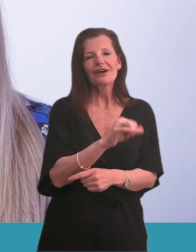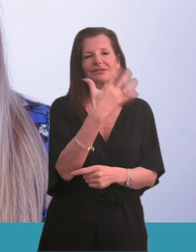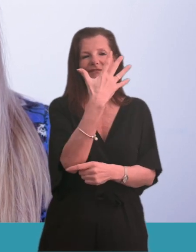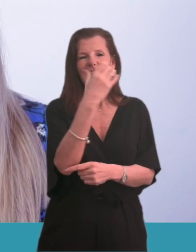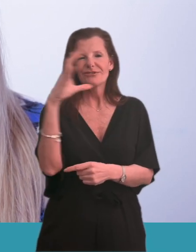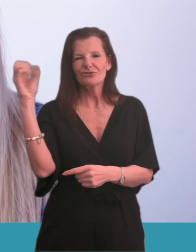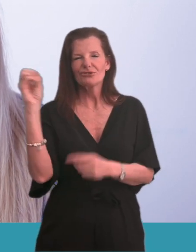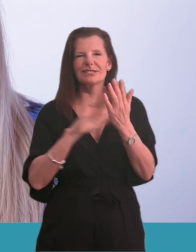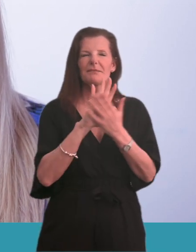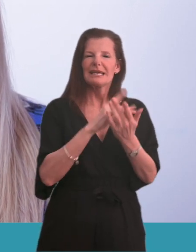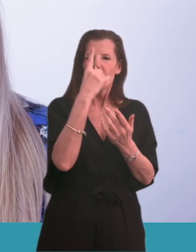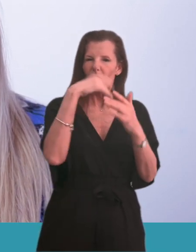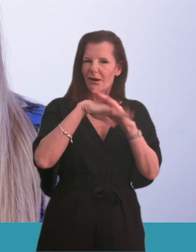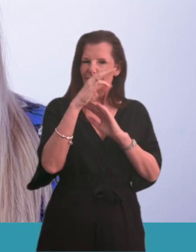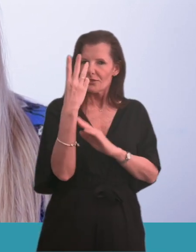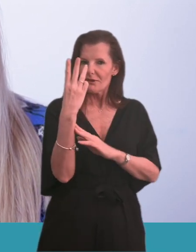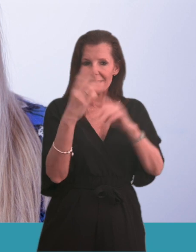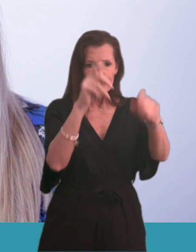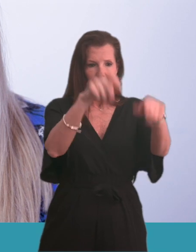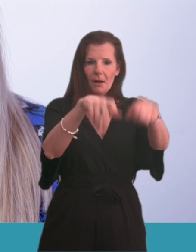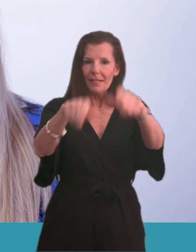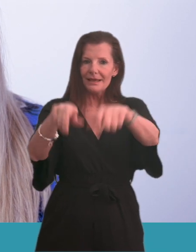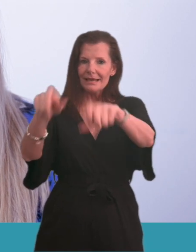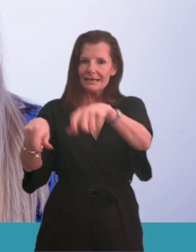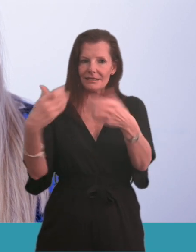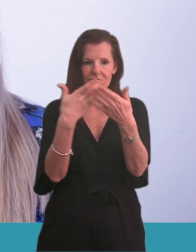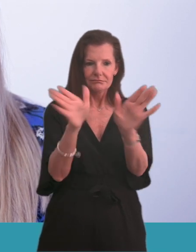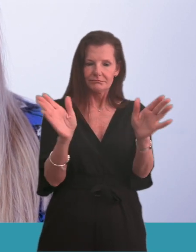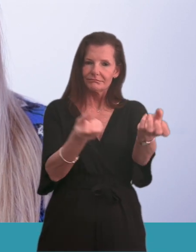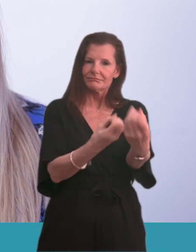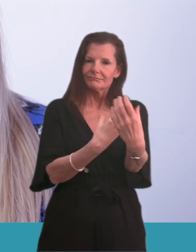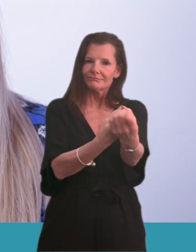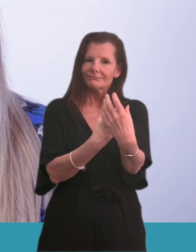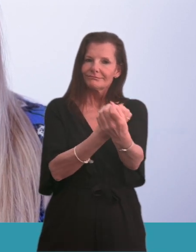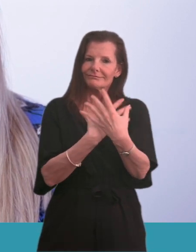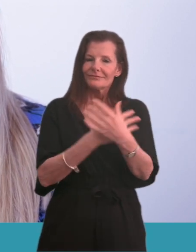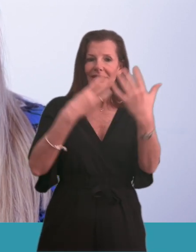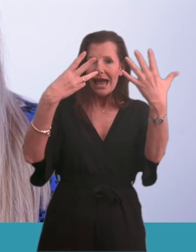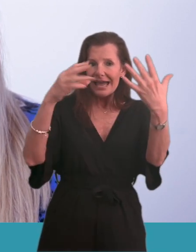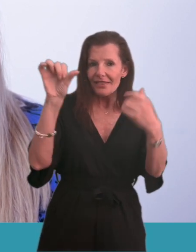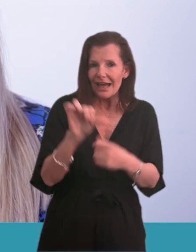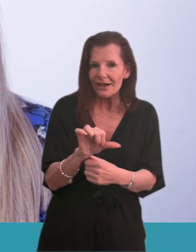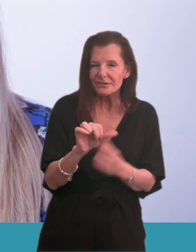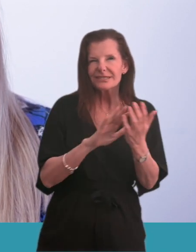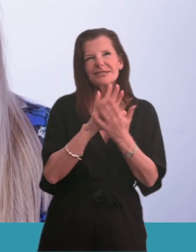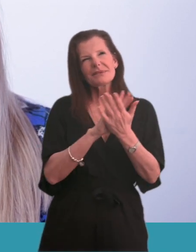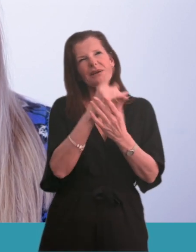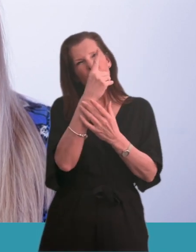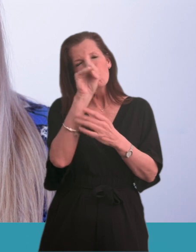one in three, interactions were with members of the public. More than 8,000, about one in four, were with